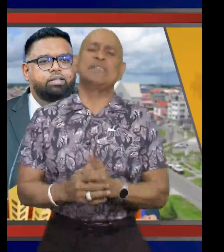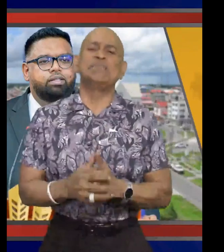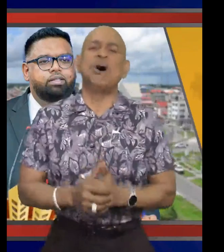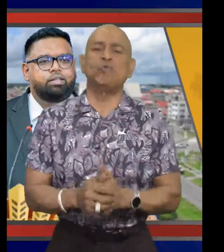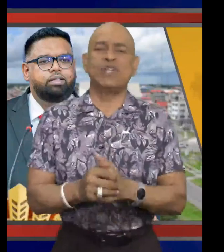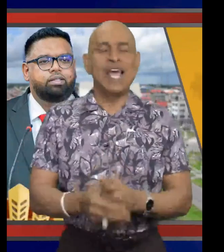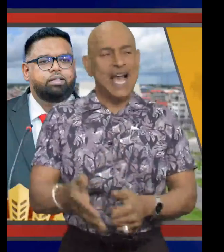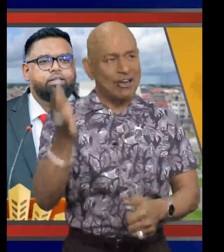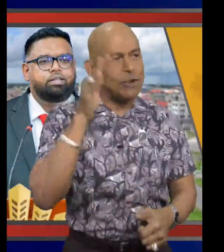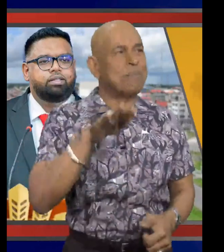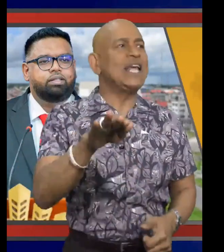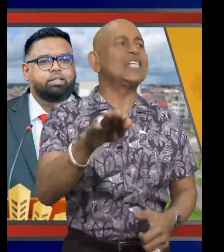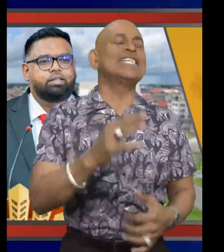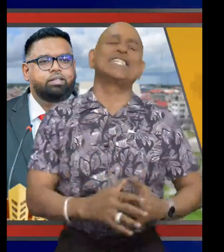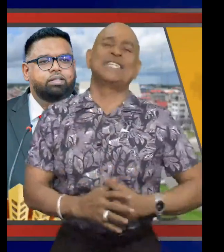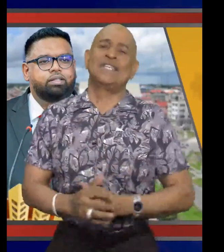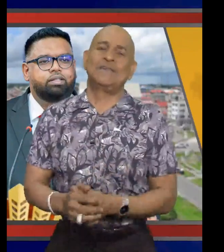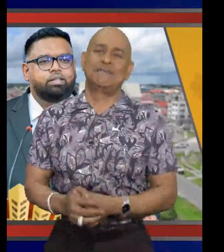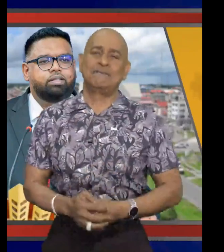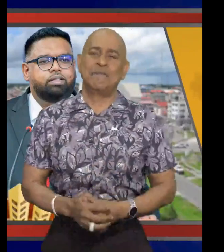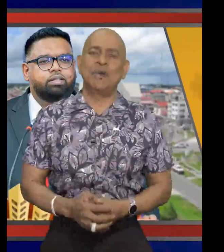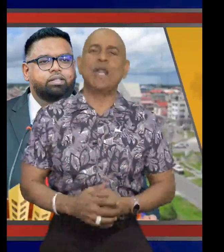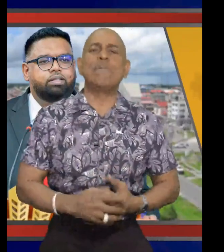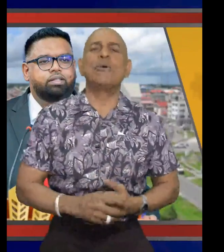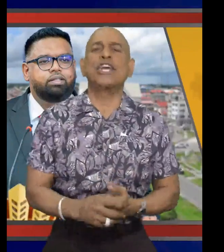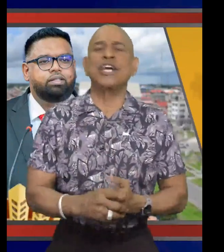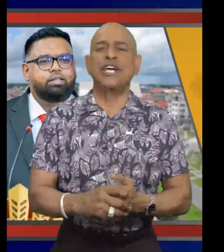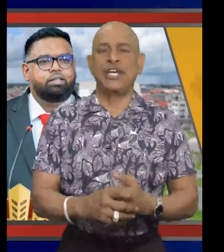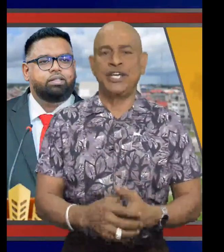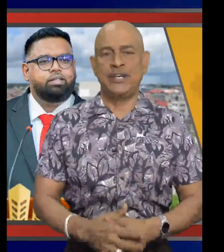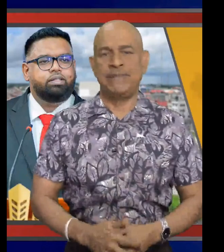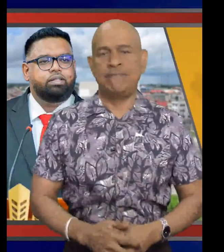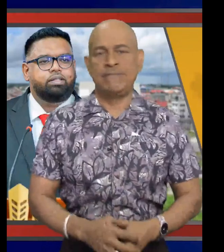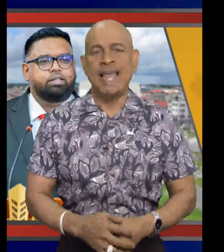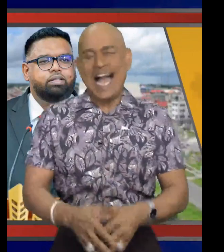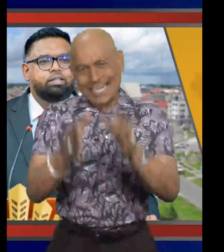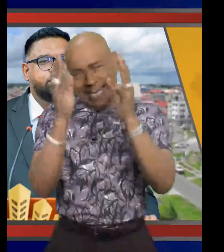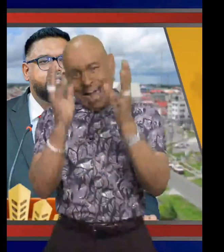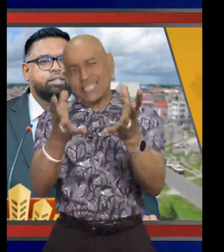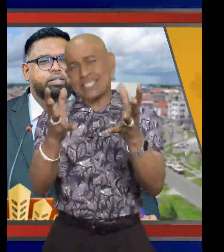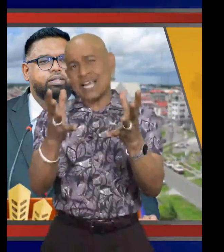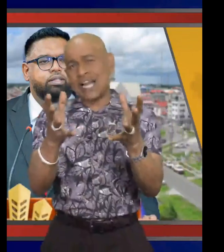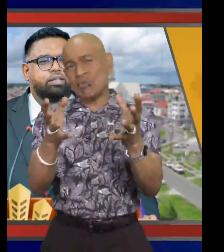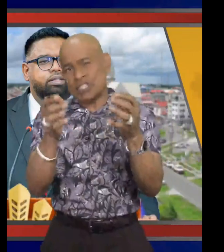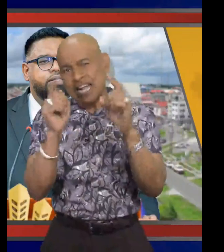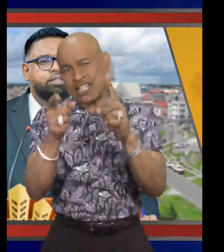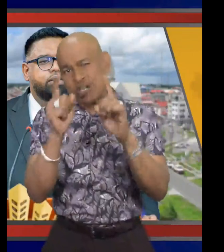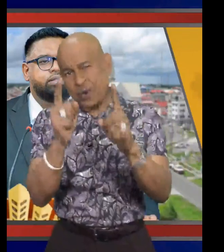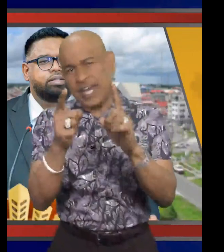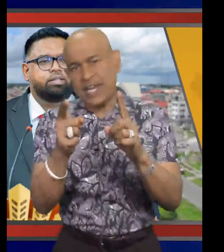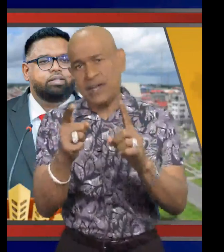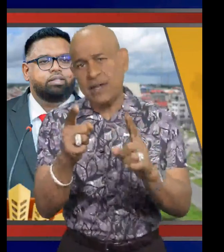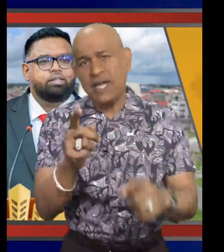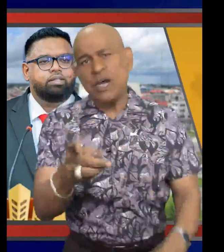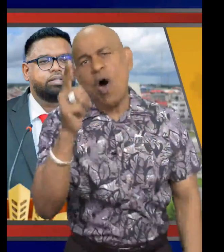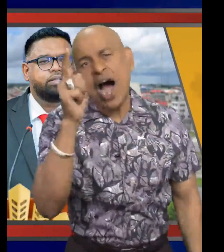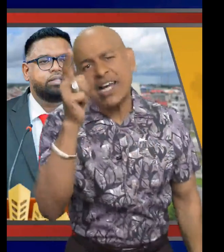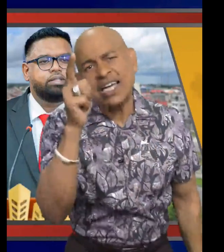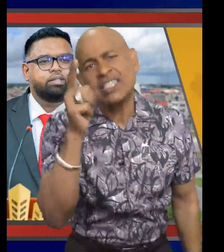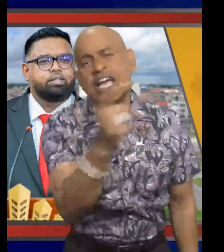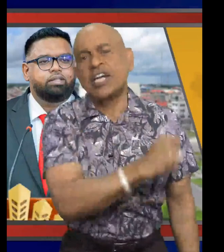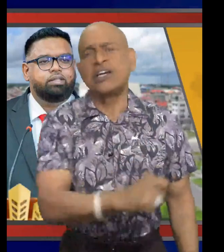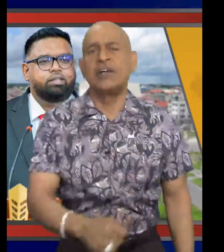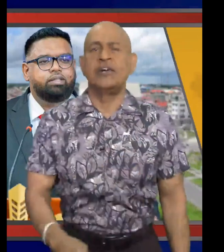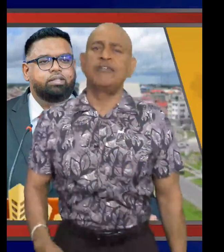baby's mouth and replace it with a brick. A gangster that would snatch away the